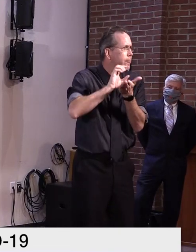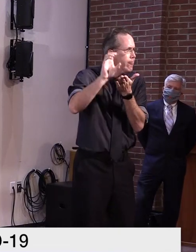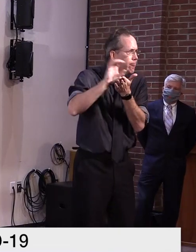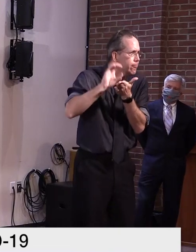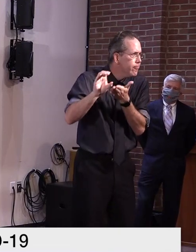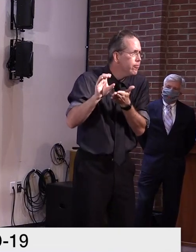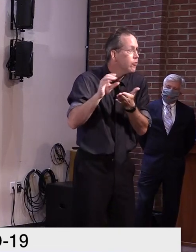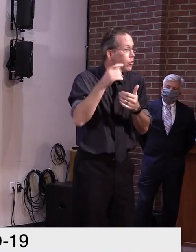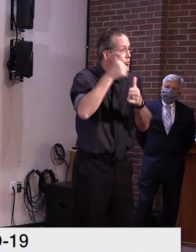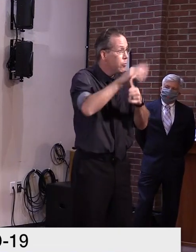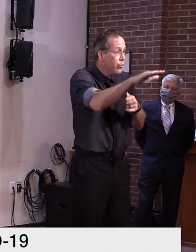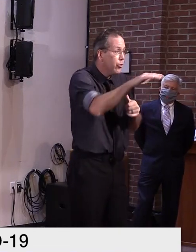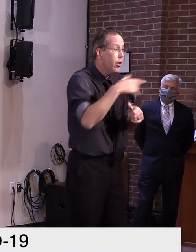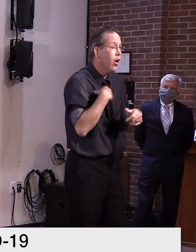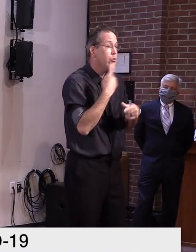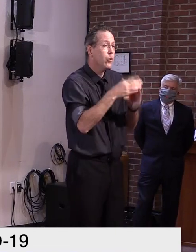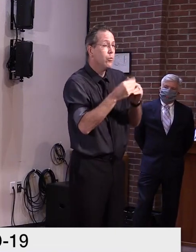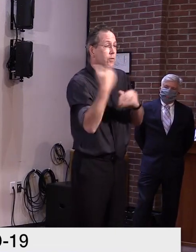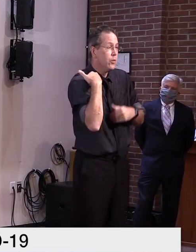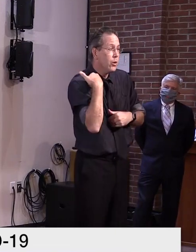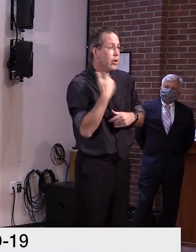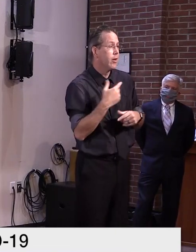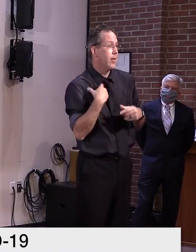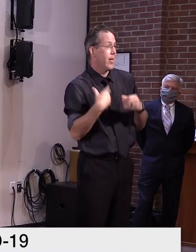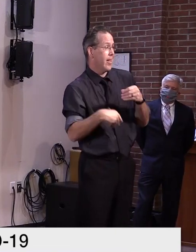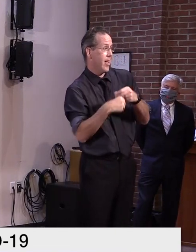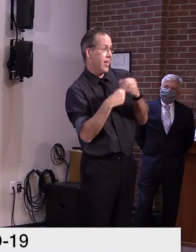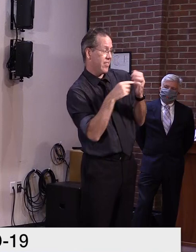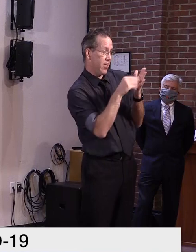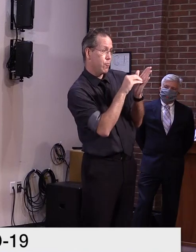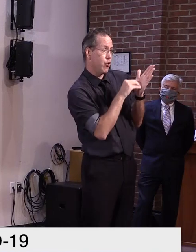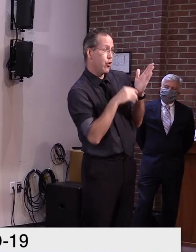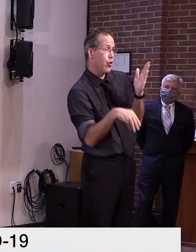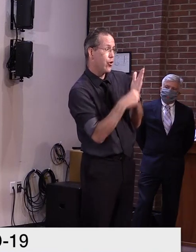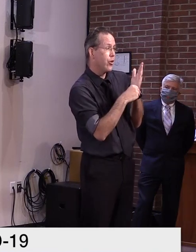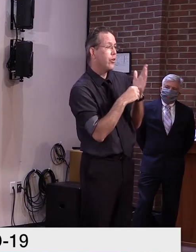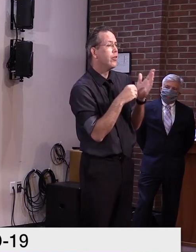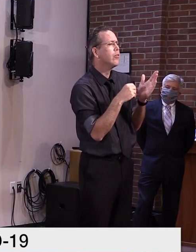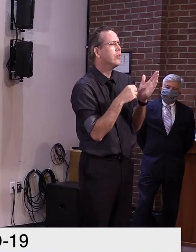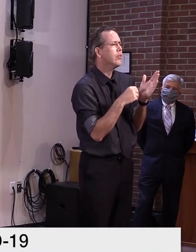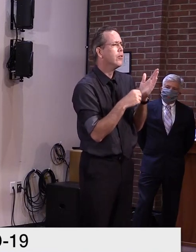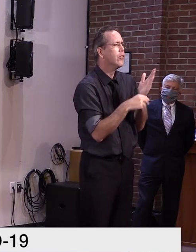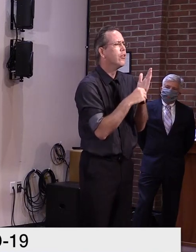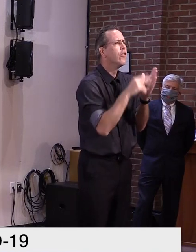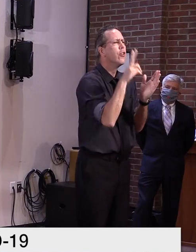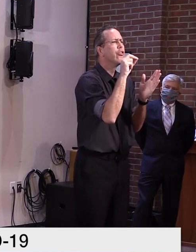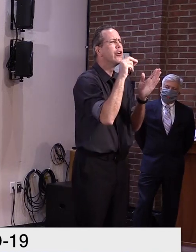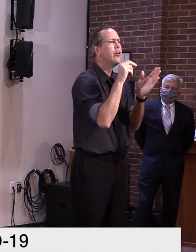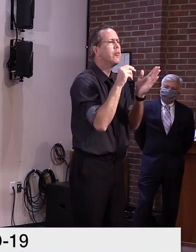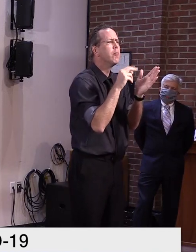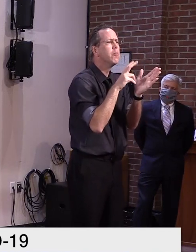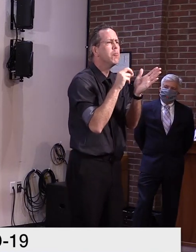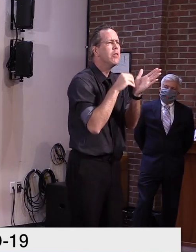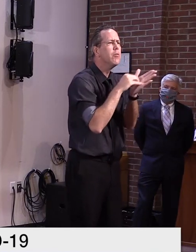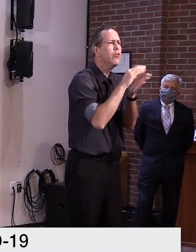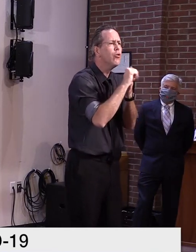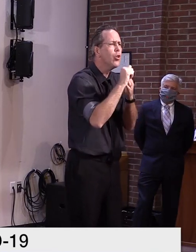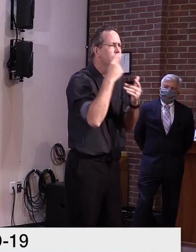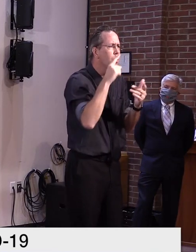provision in our budget, uh, for 30 million dollars to, for, uh, the use of, uh,